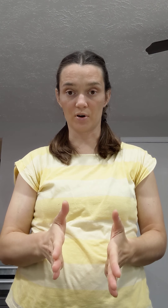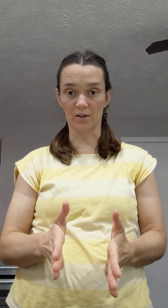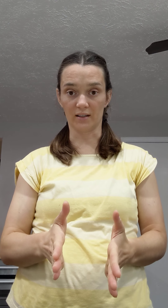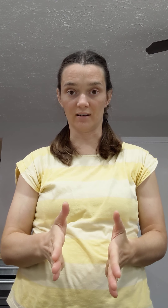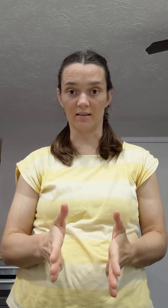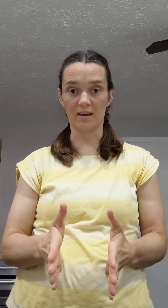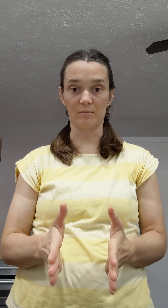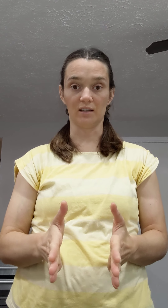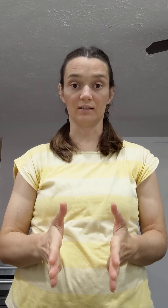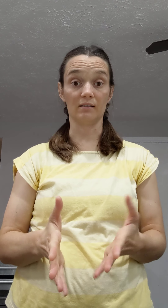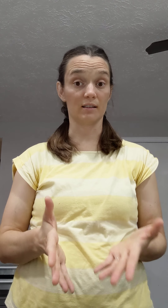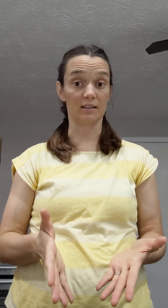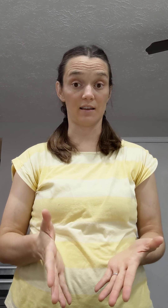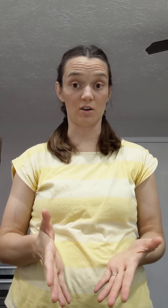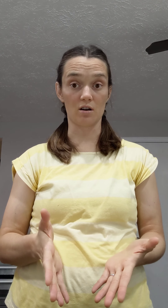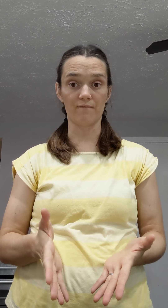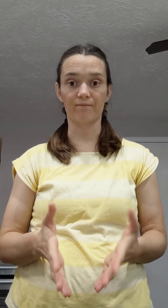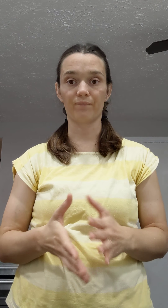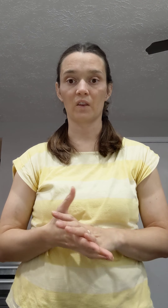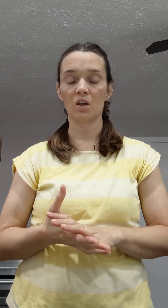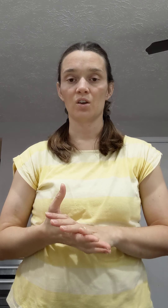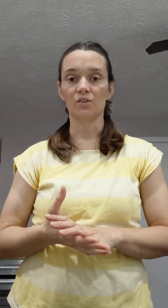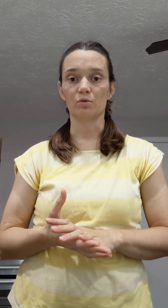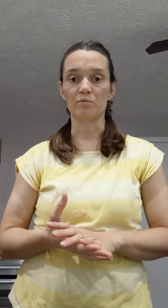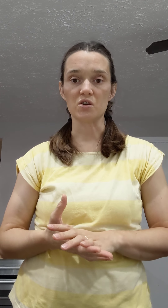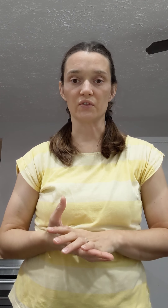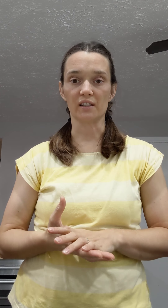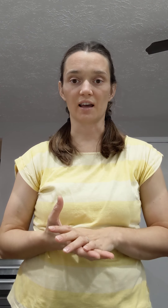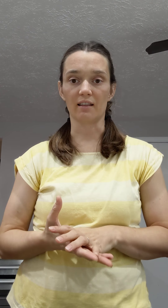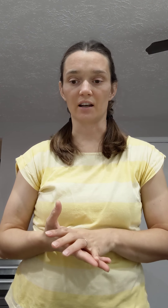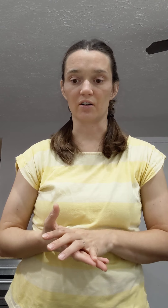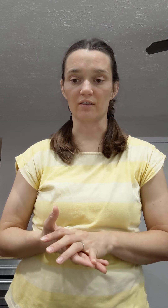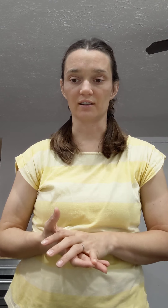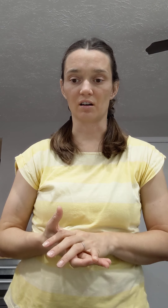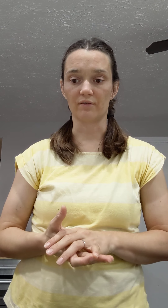person and that means the savior. So we'll be using that later in the song.